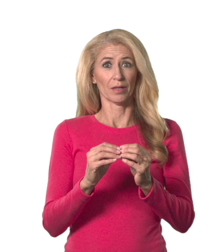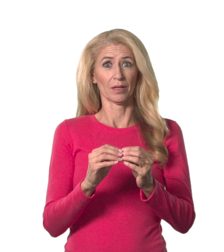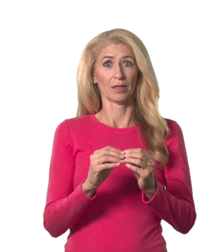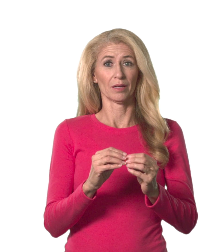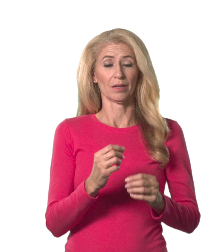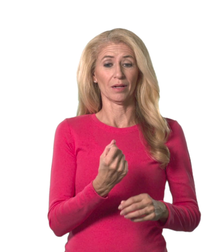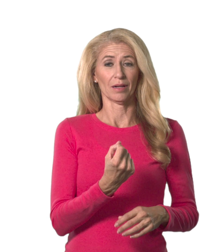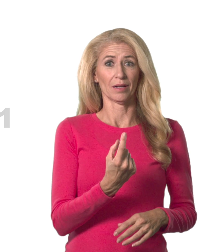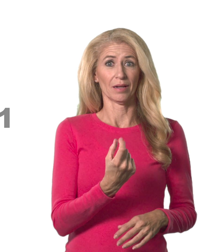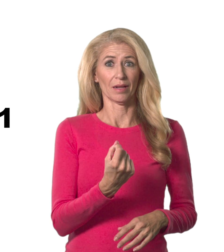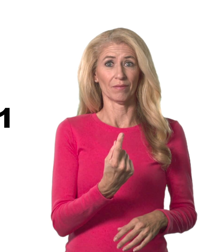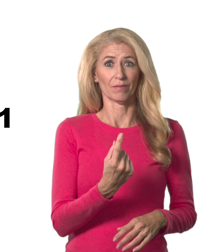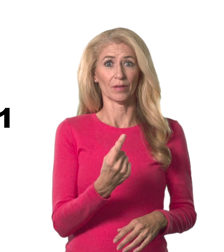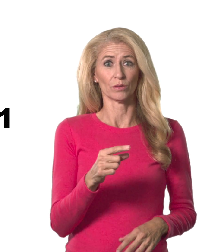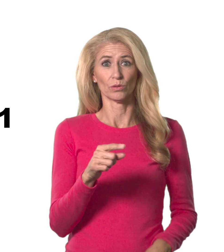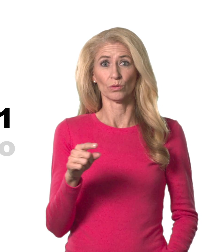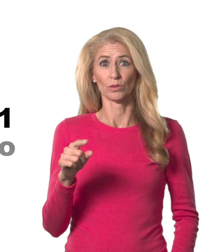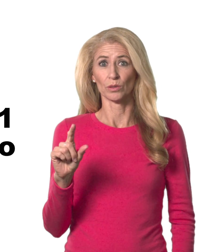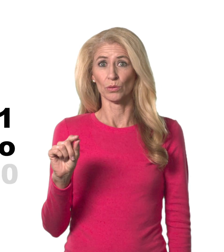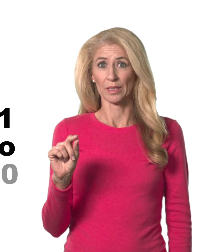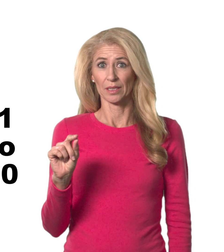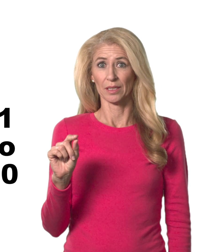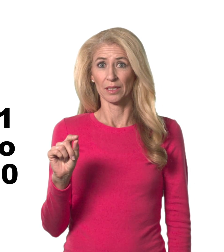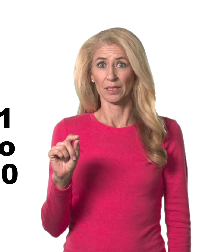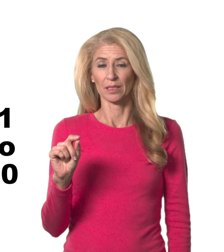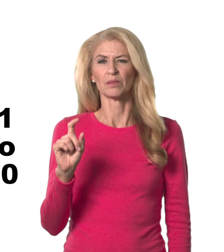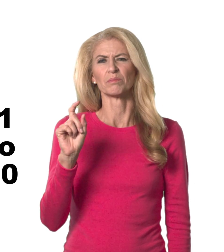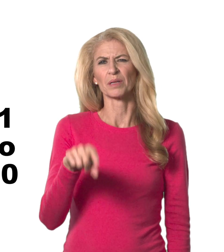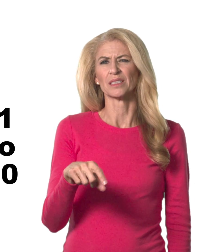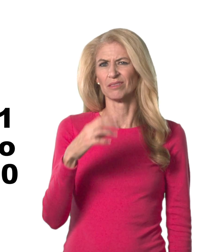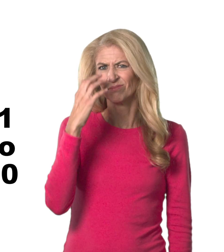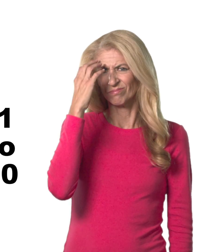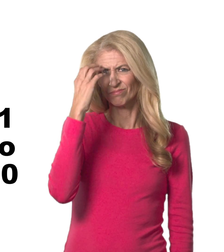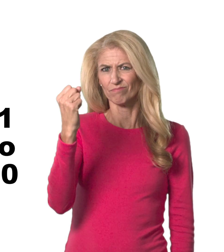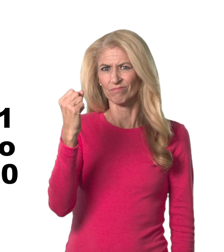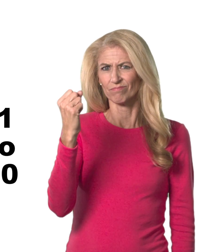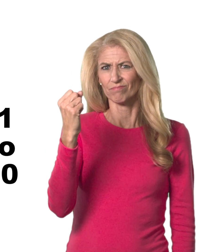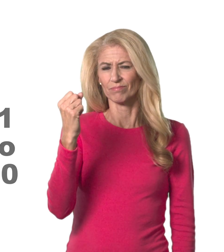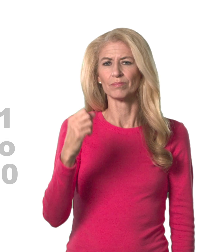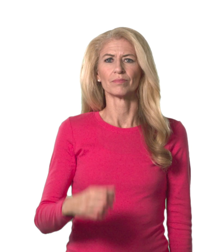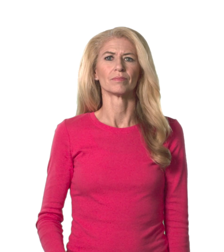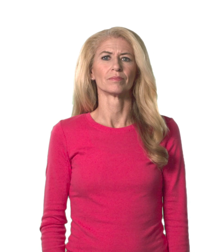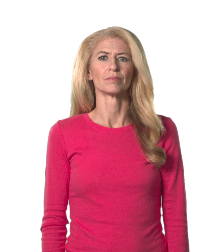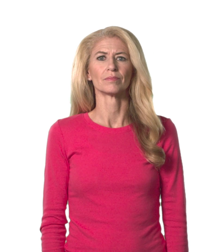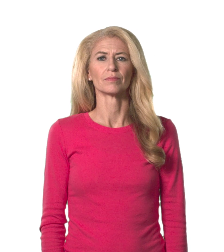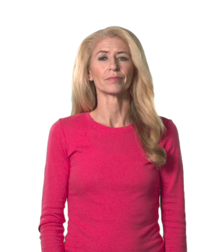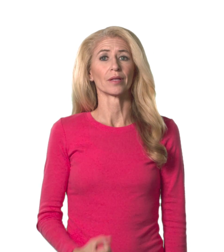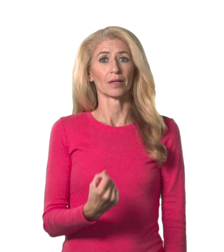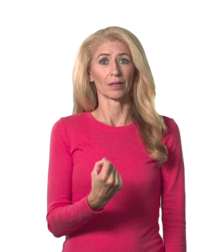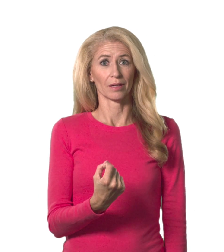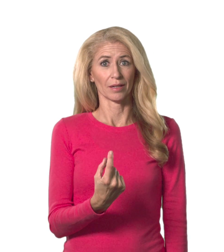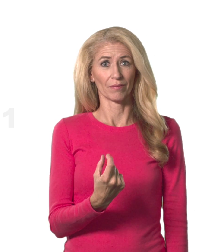Numbers from 11 to 20 must be memorized. 11,